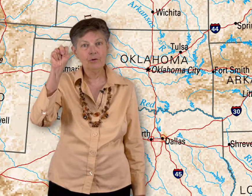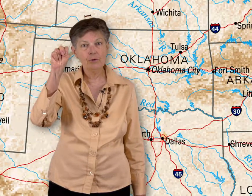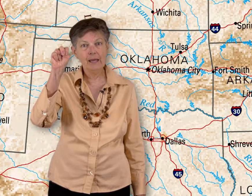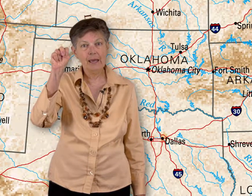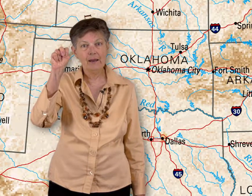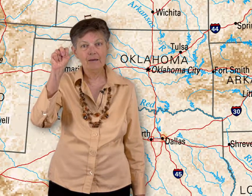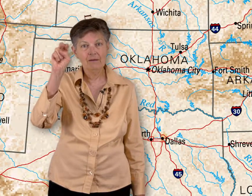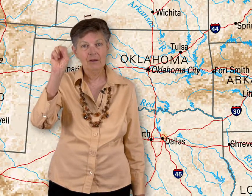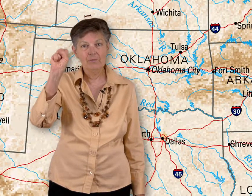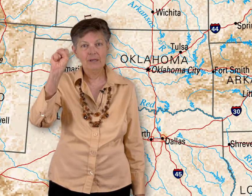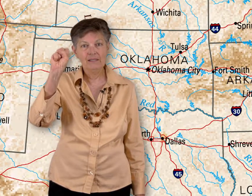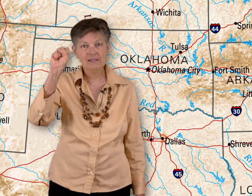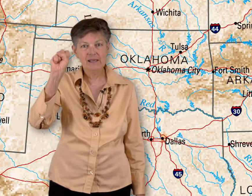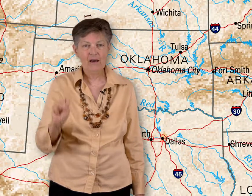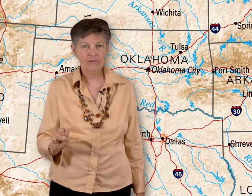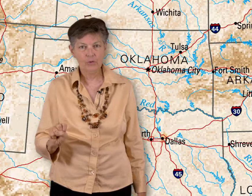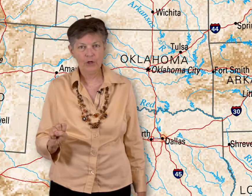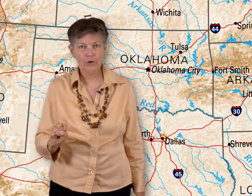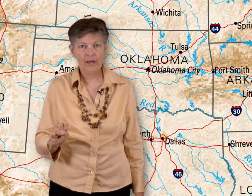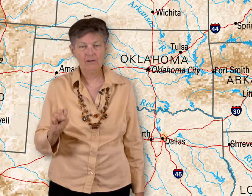you would do an N, but it's the South, so we're going to go down.